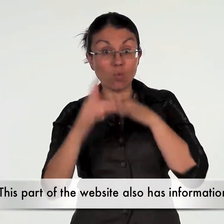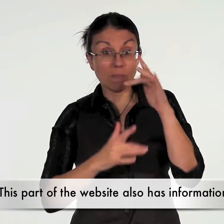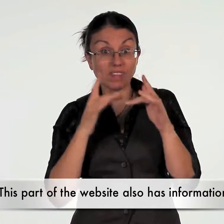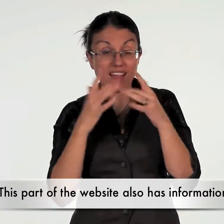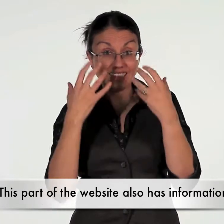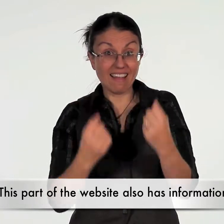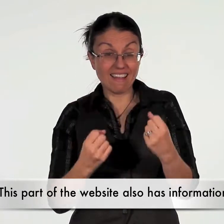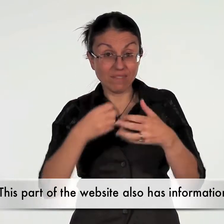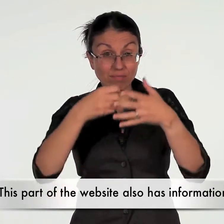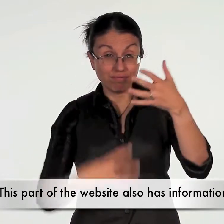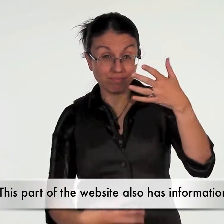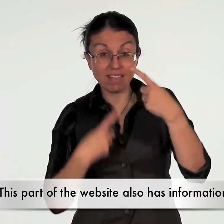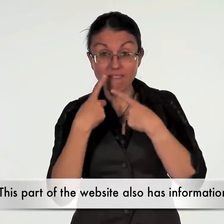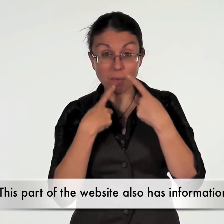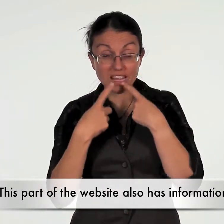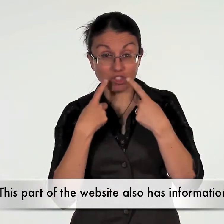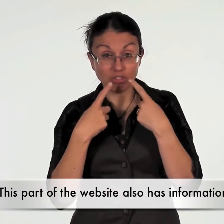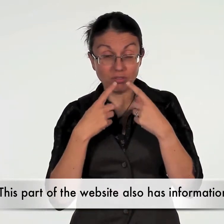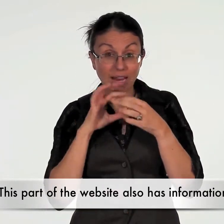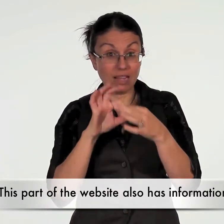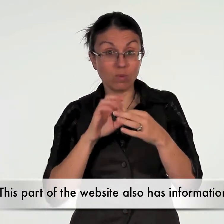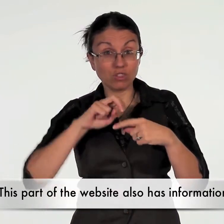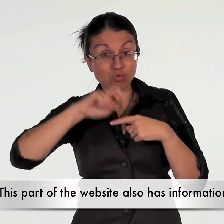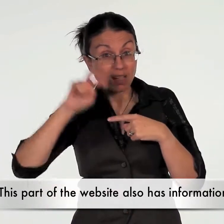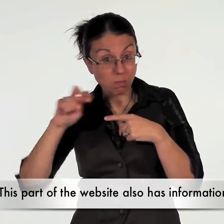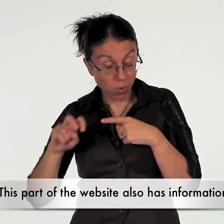this part of the website also has information on